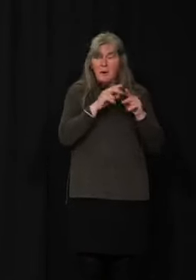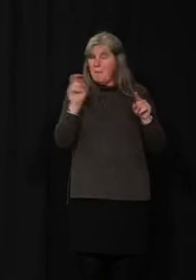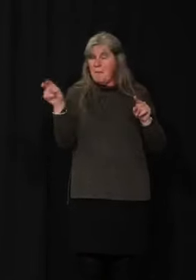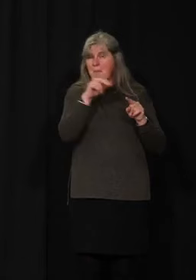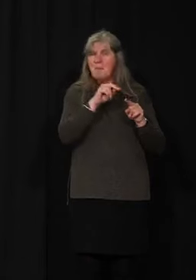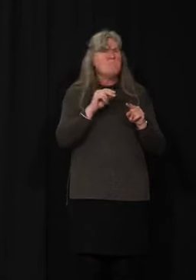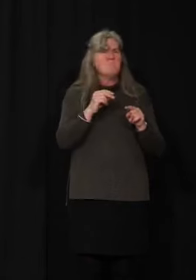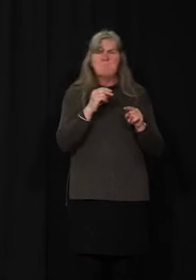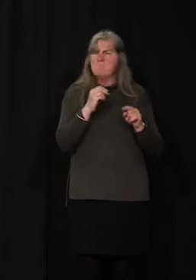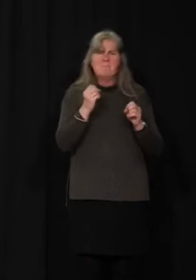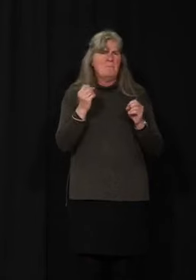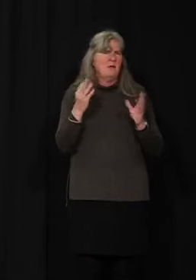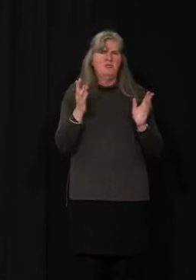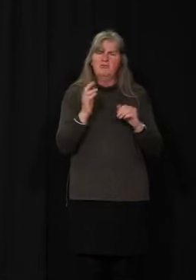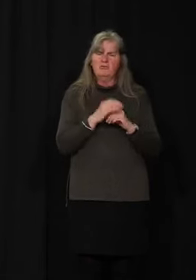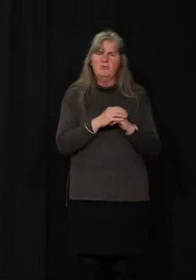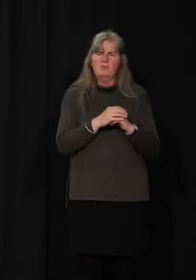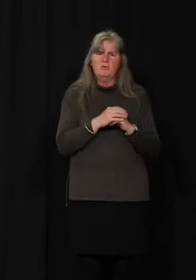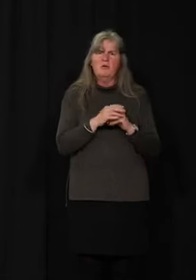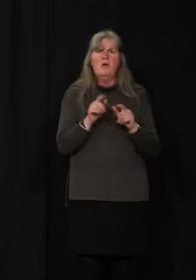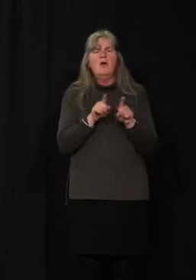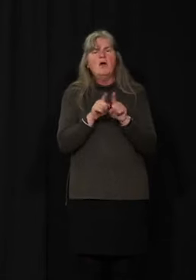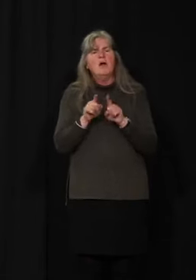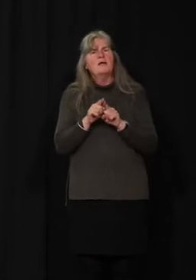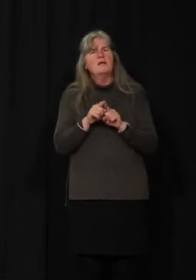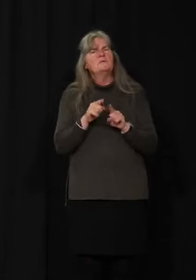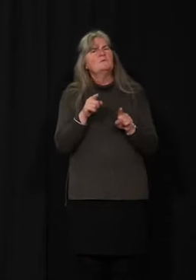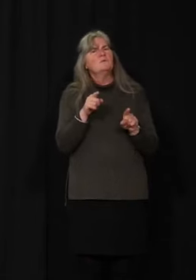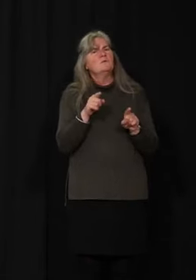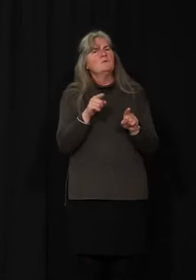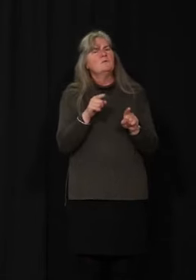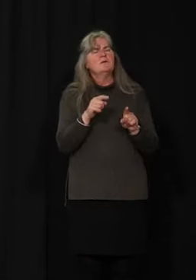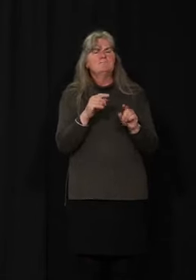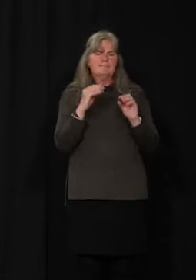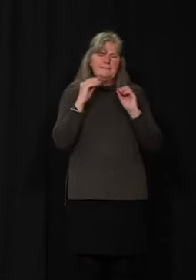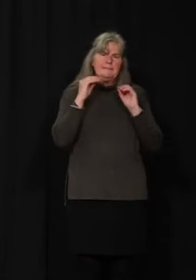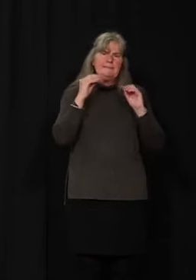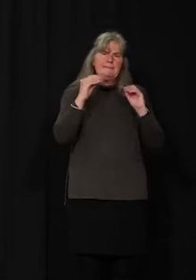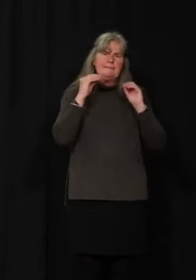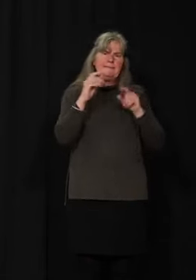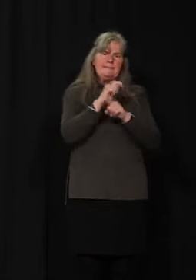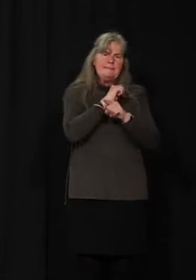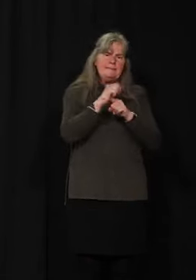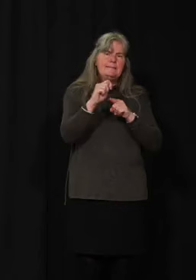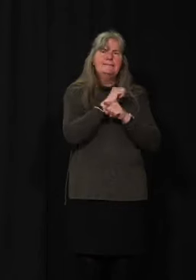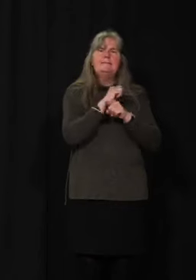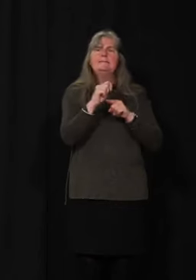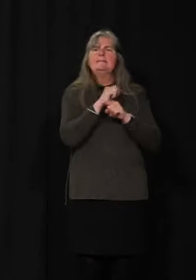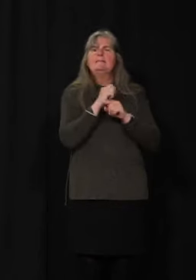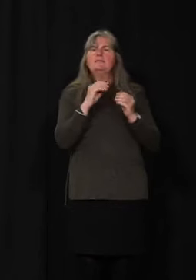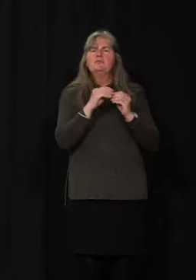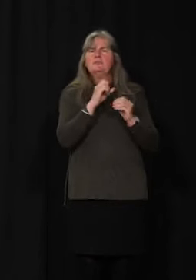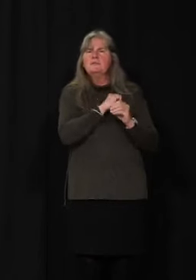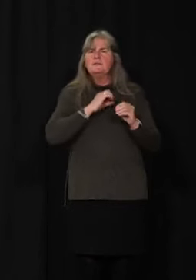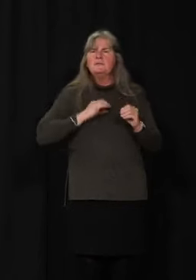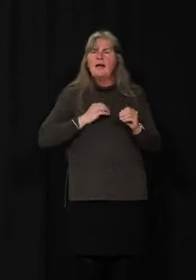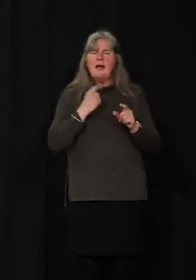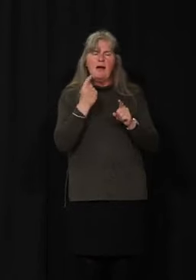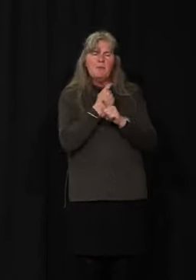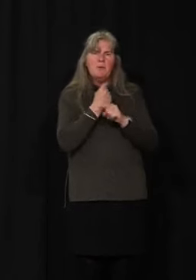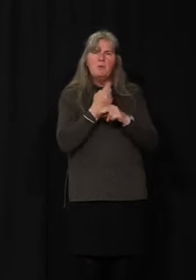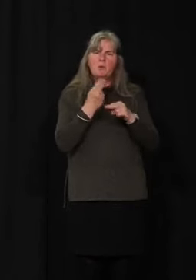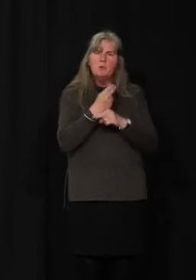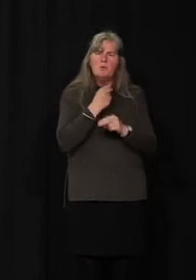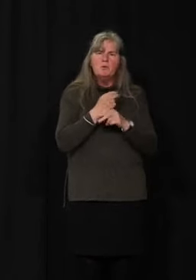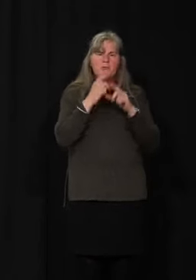also being provided to staff on correct use of PPEs, personal protection equipment, following